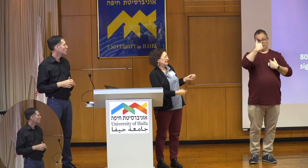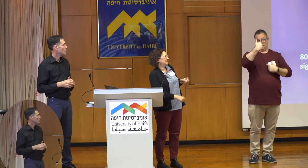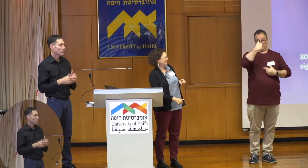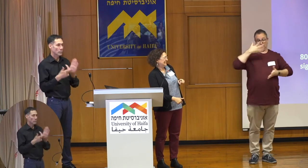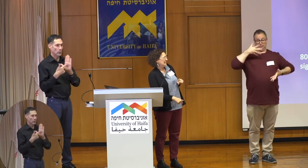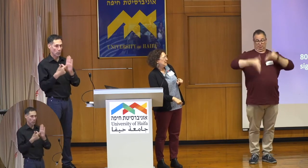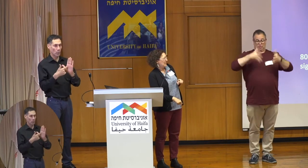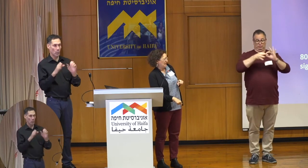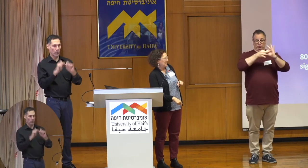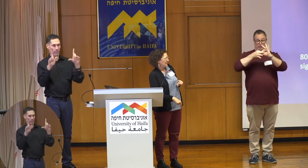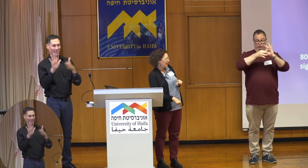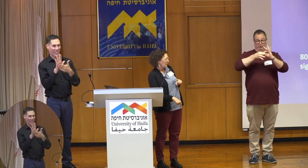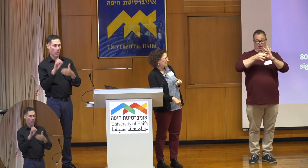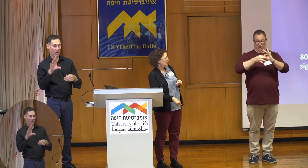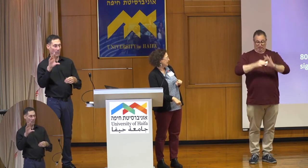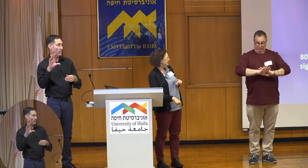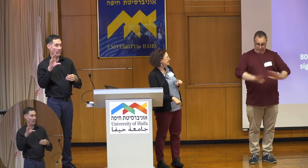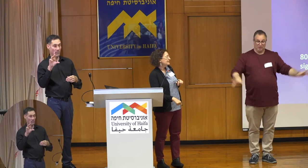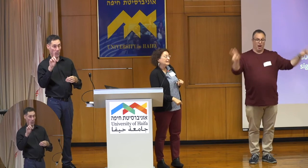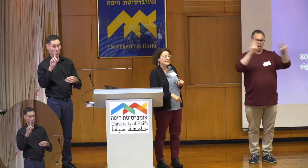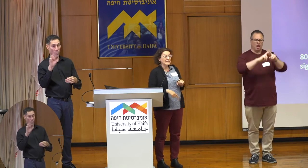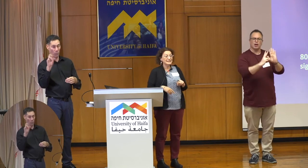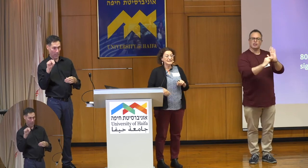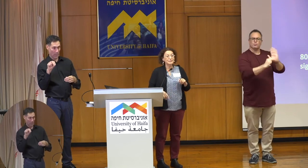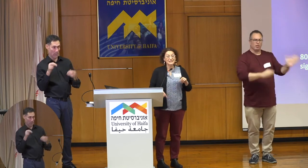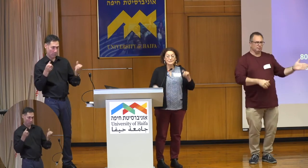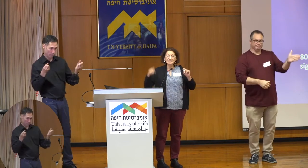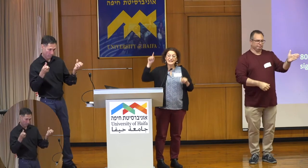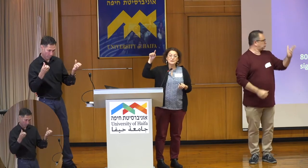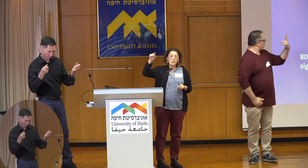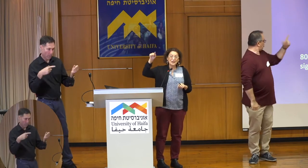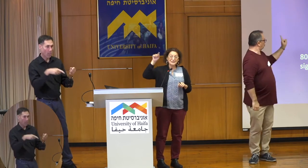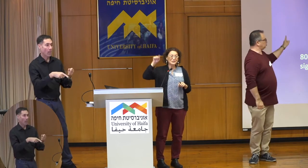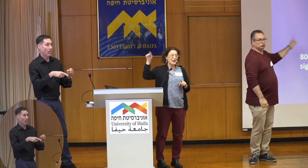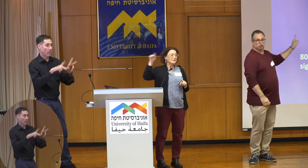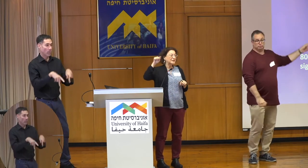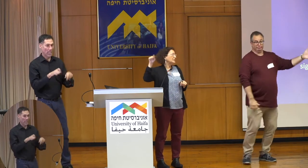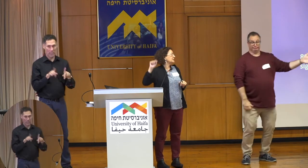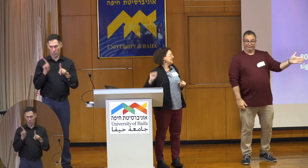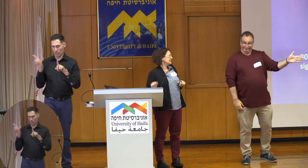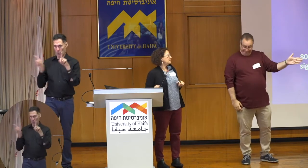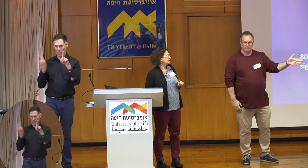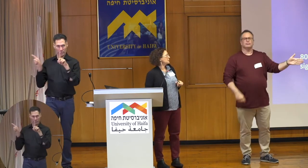a question. And then the participant has to point to the right figure in the picture.